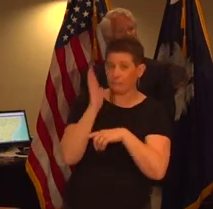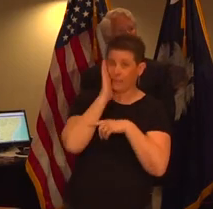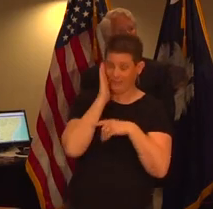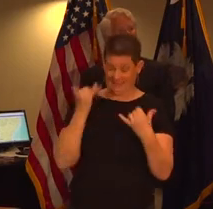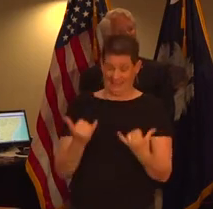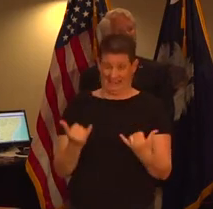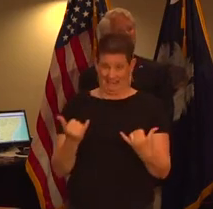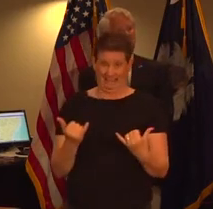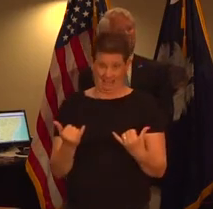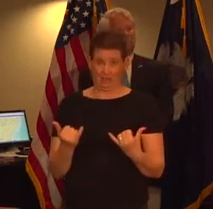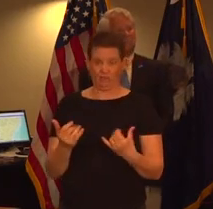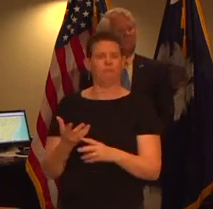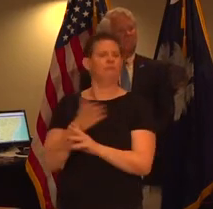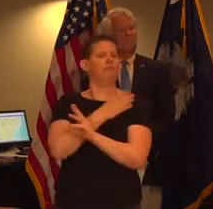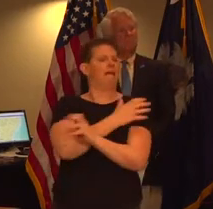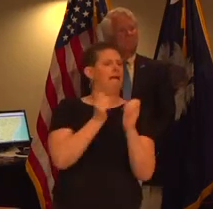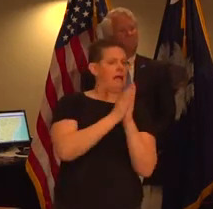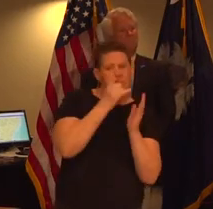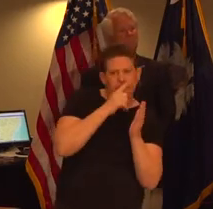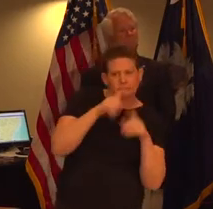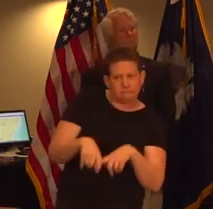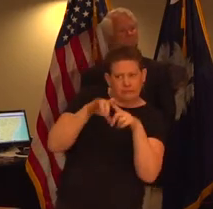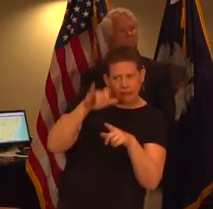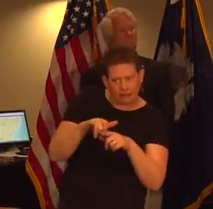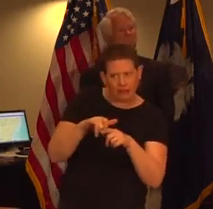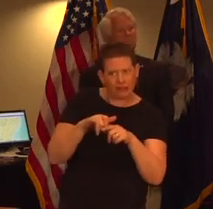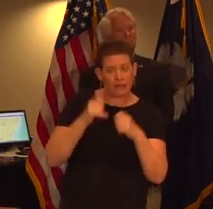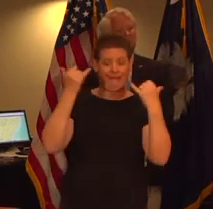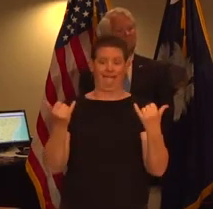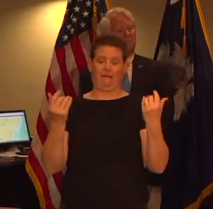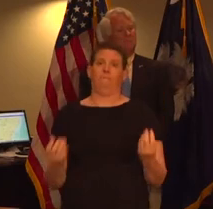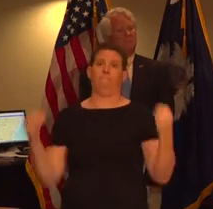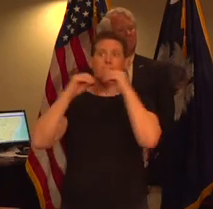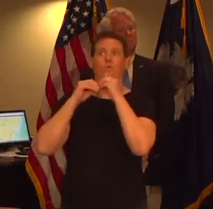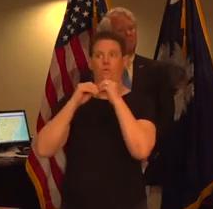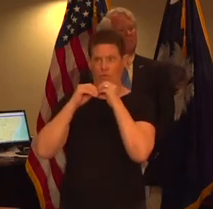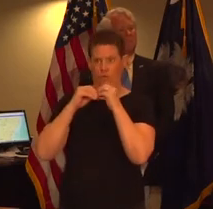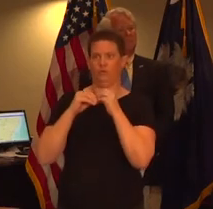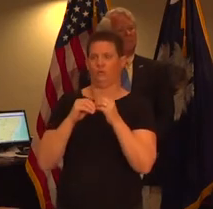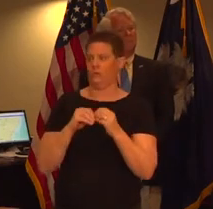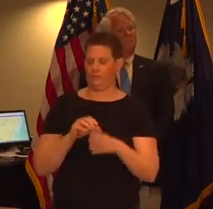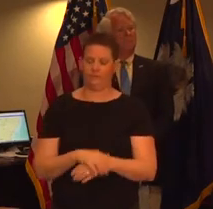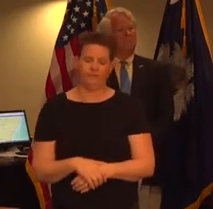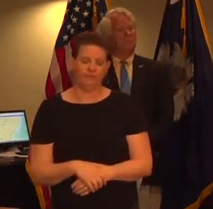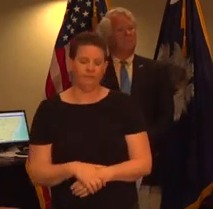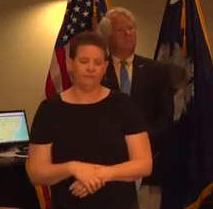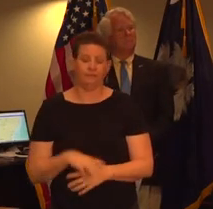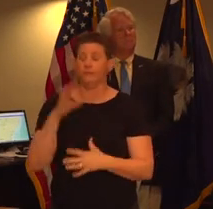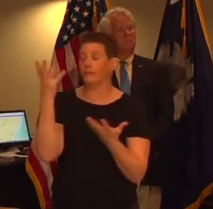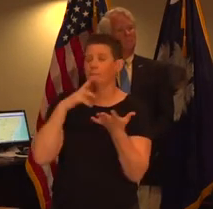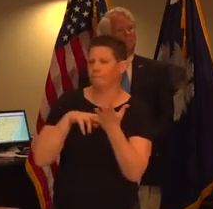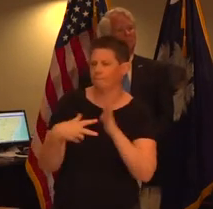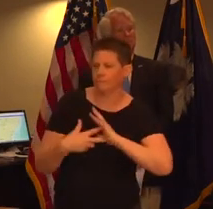there were when i asked the hospital to suspend those elective procedures last tuesday afternoon what that